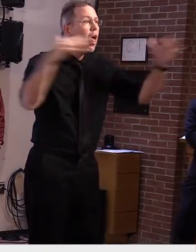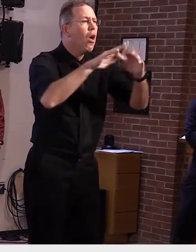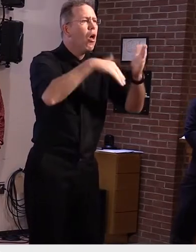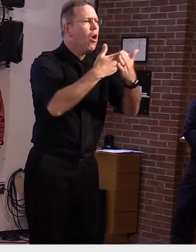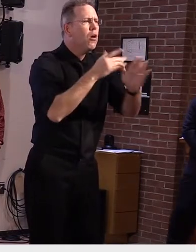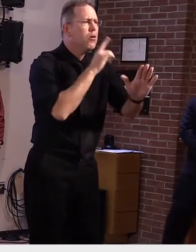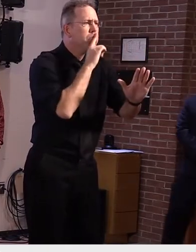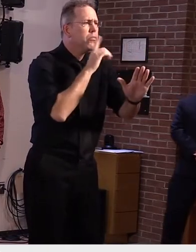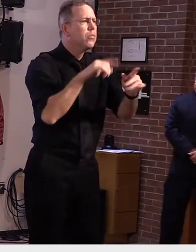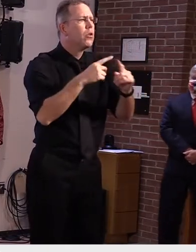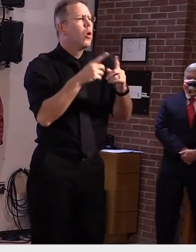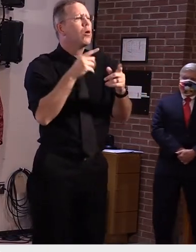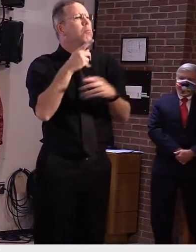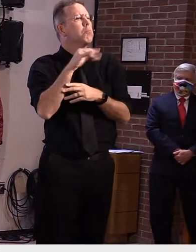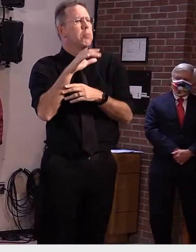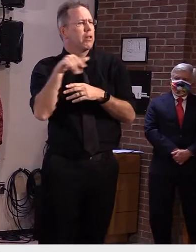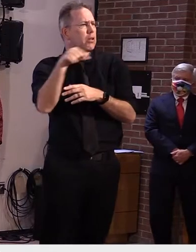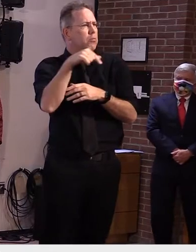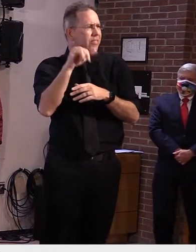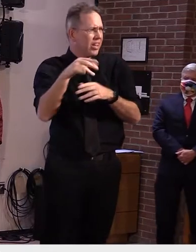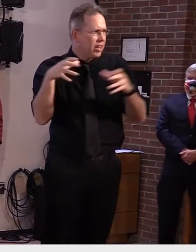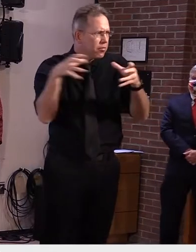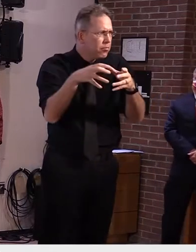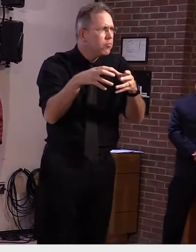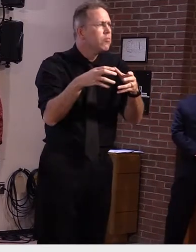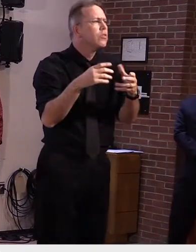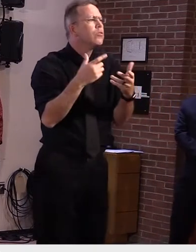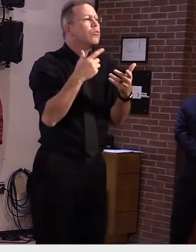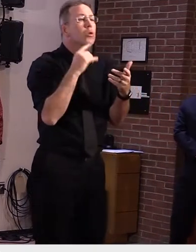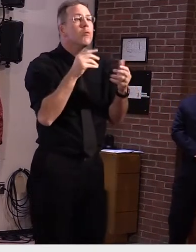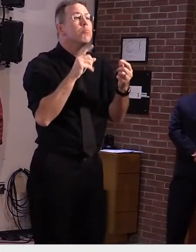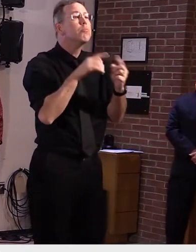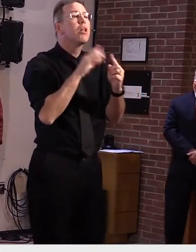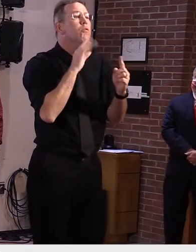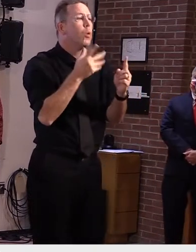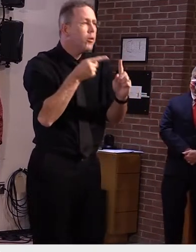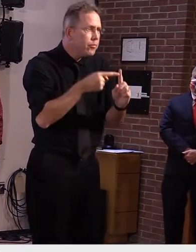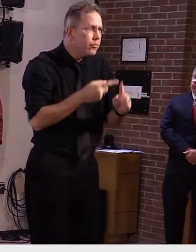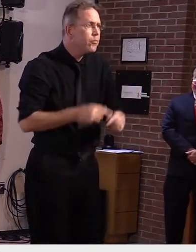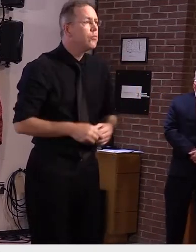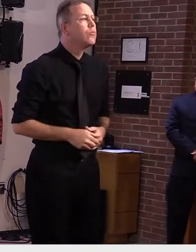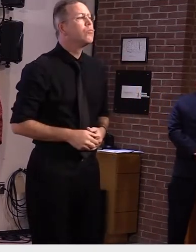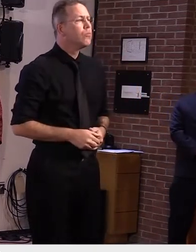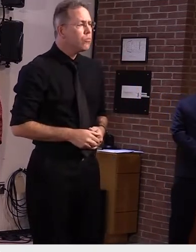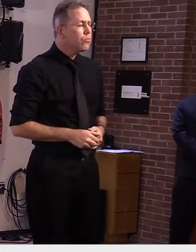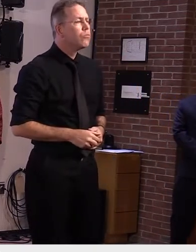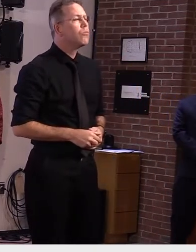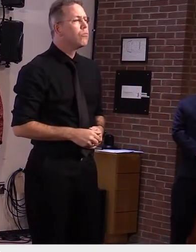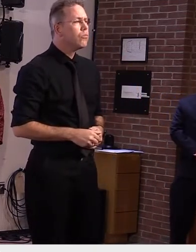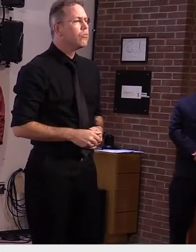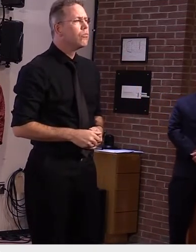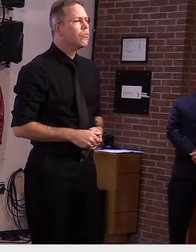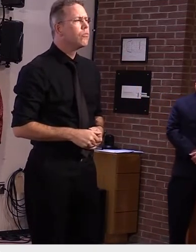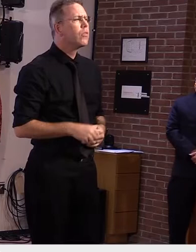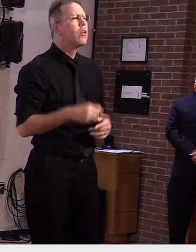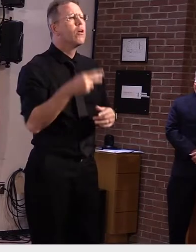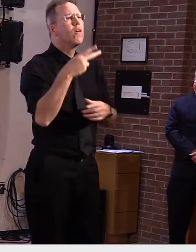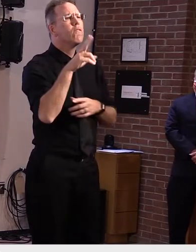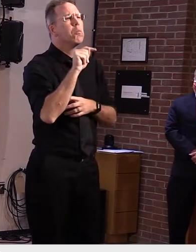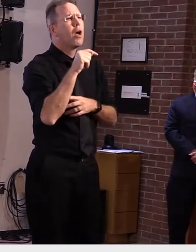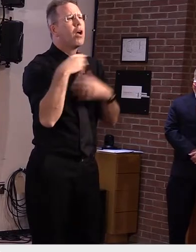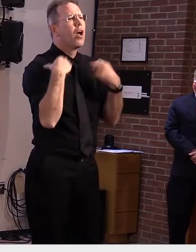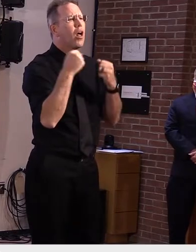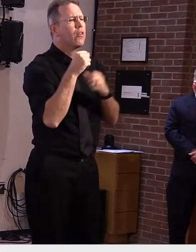To make an appointment to be tested, go to healthvermont.gov slash COVID-19 dash testing.